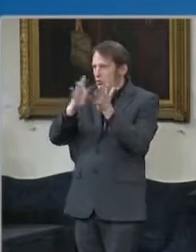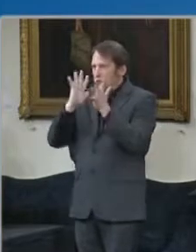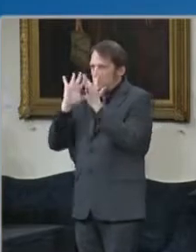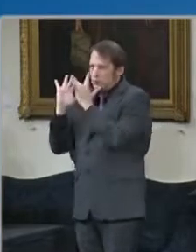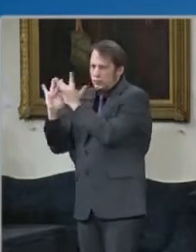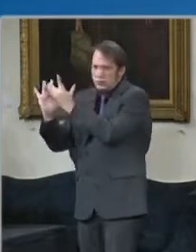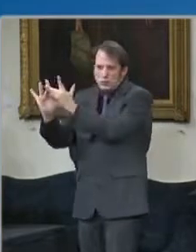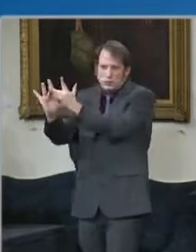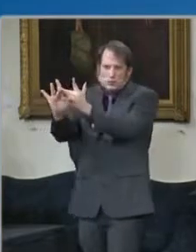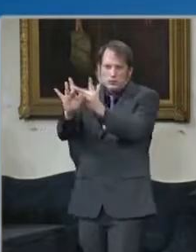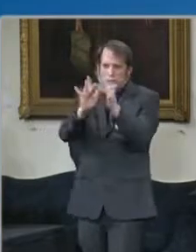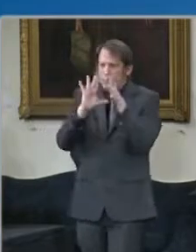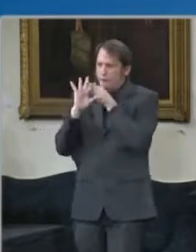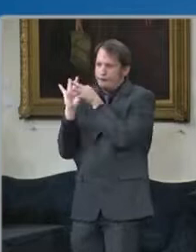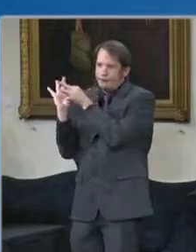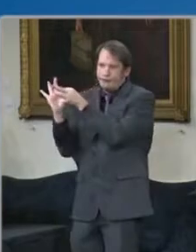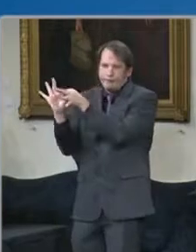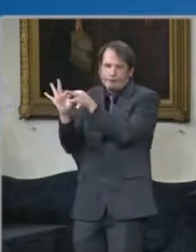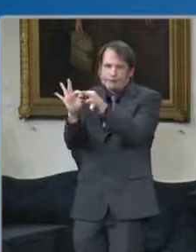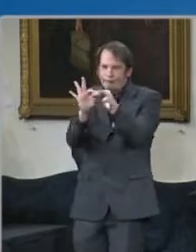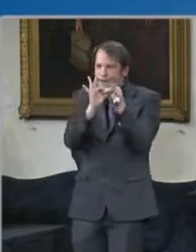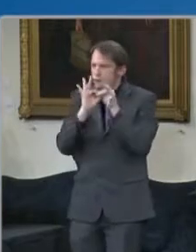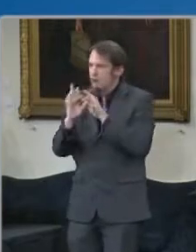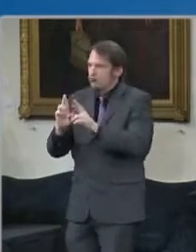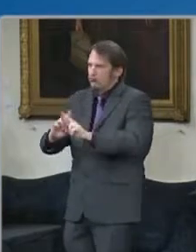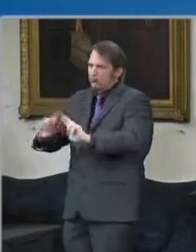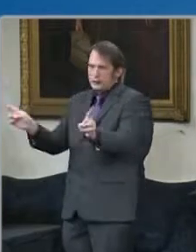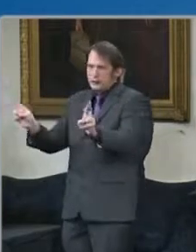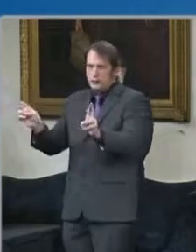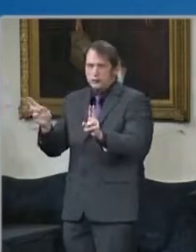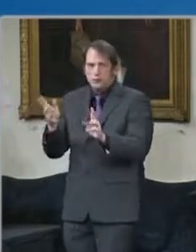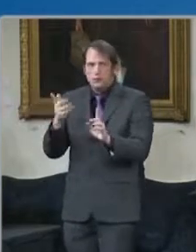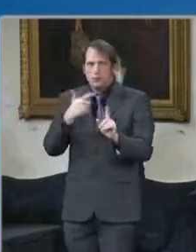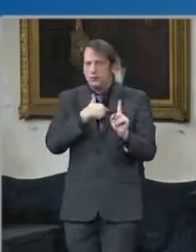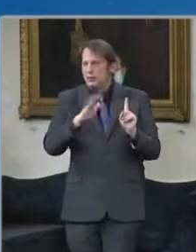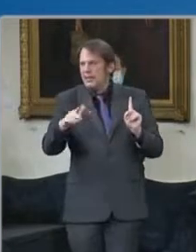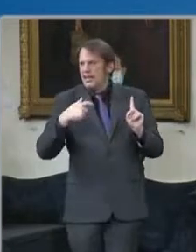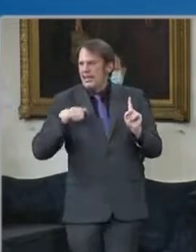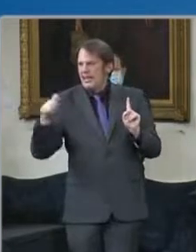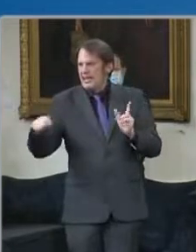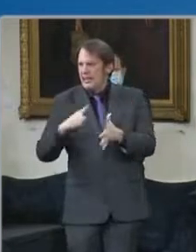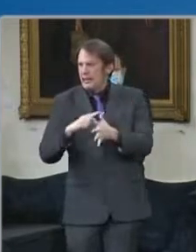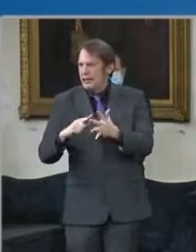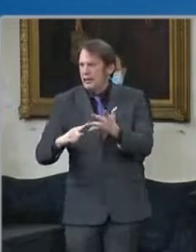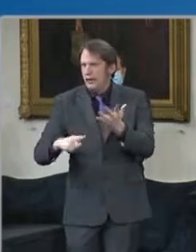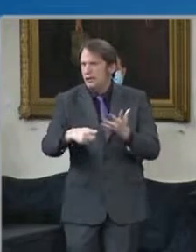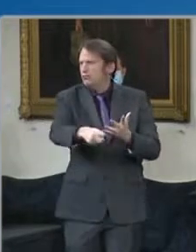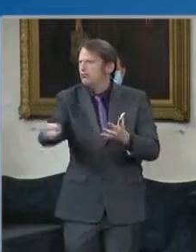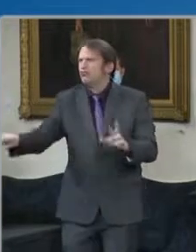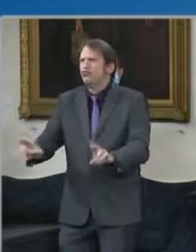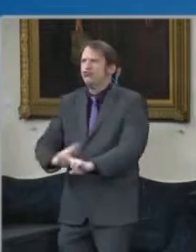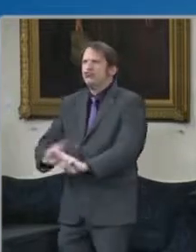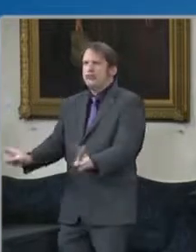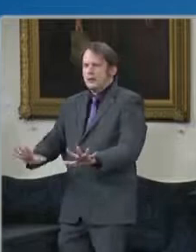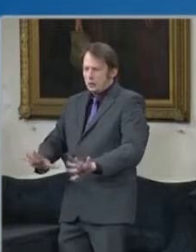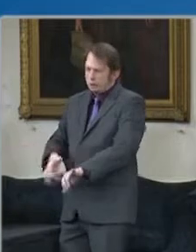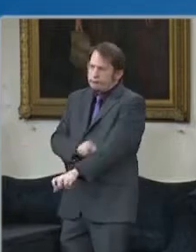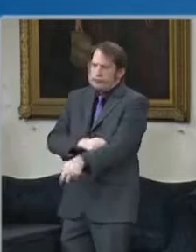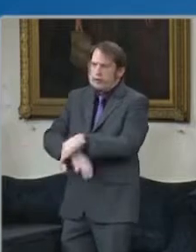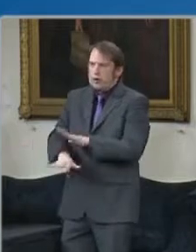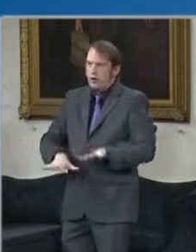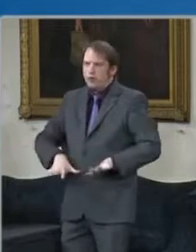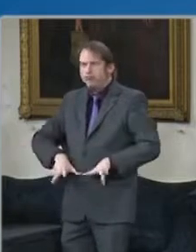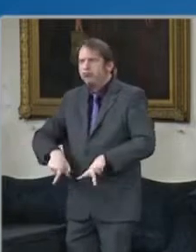ready to respond in every way to this crisis and now are beginning to respond in terms of being vaccinators. And as the governor said,